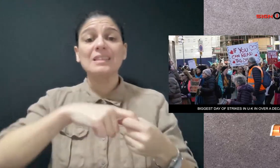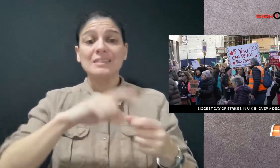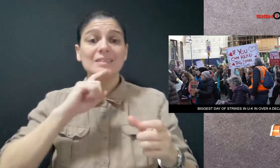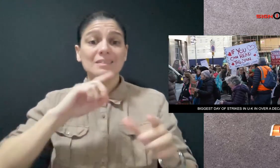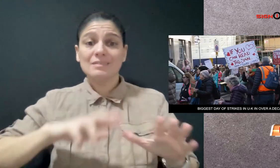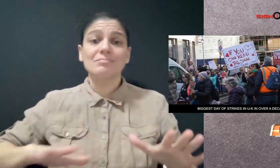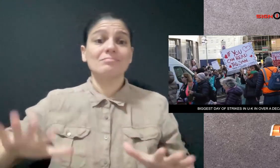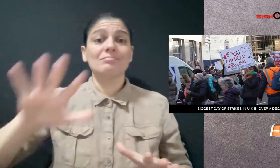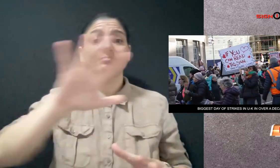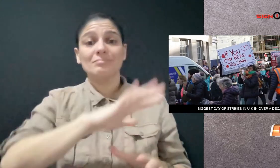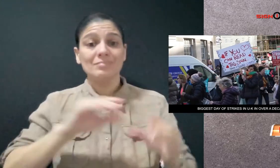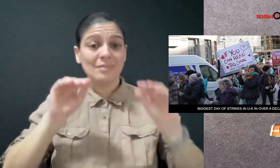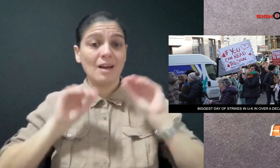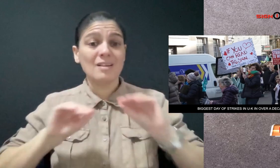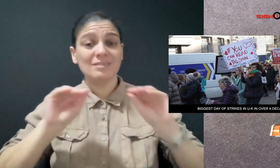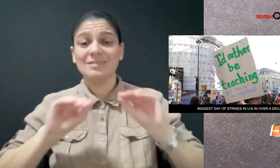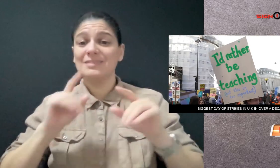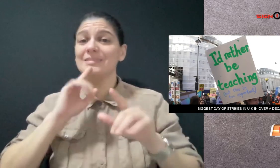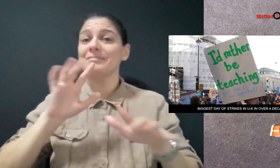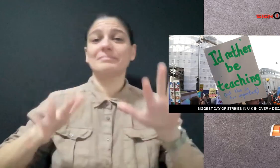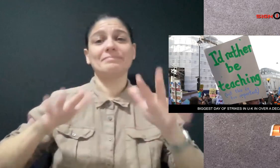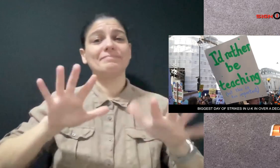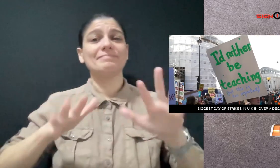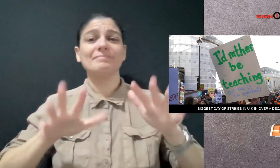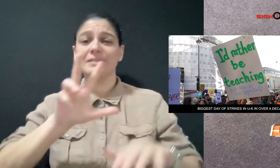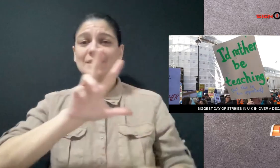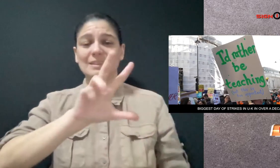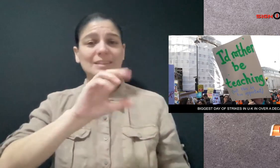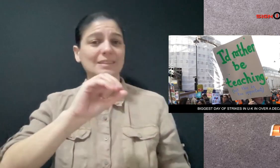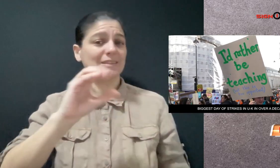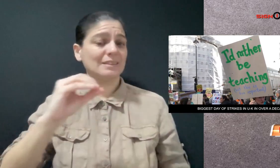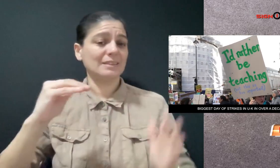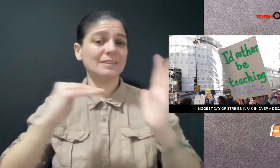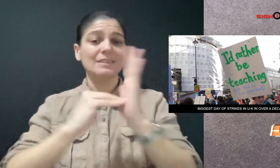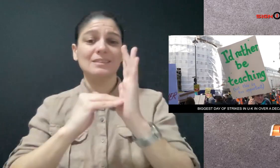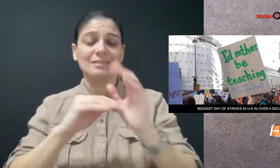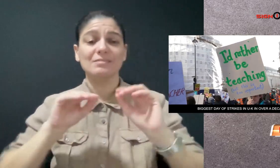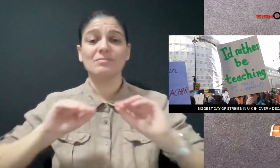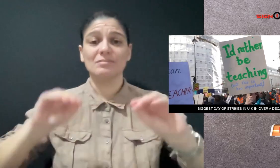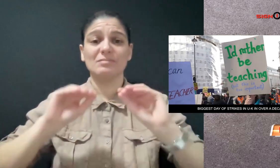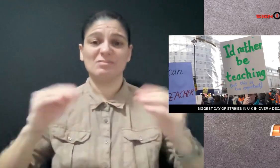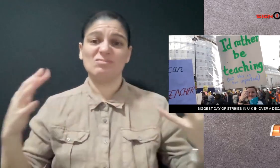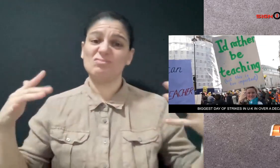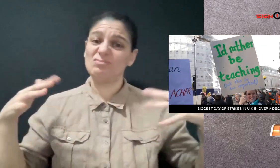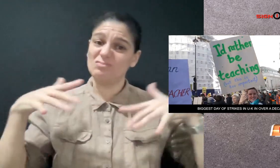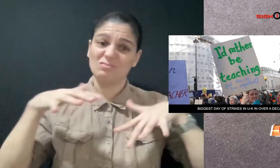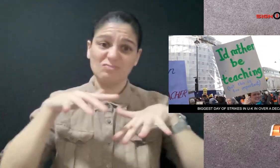The National Education Union estimates 300,000 teachers walked out.